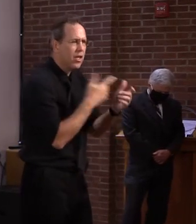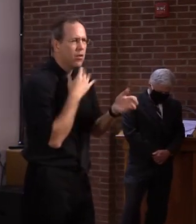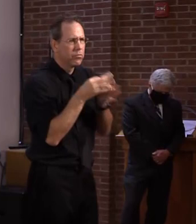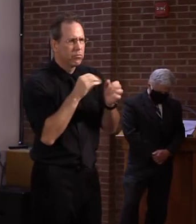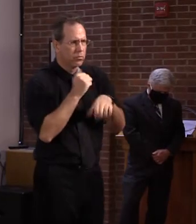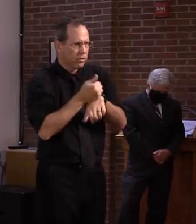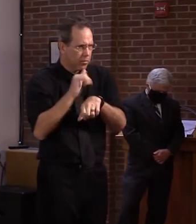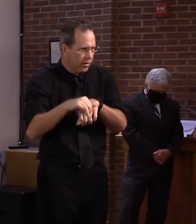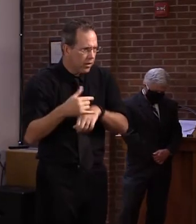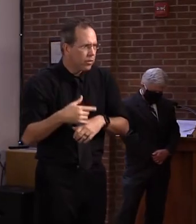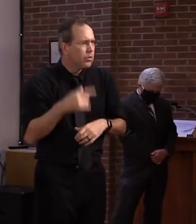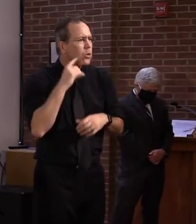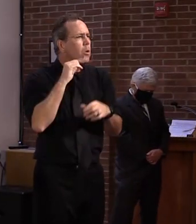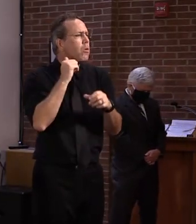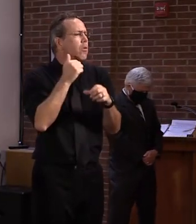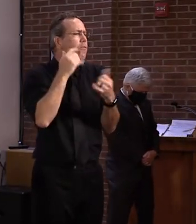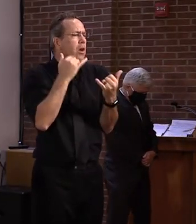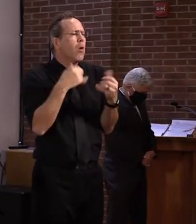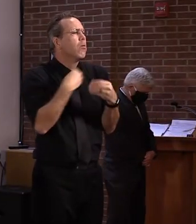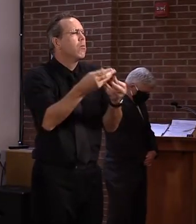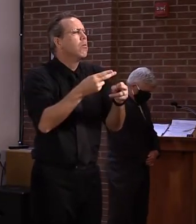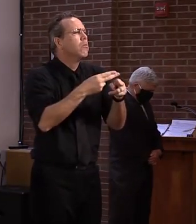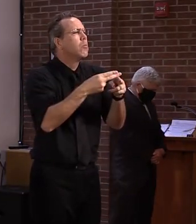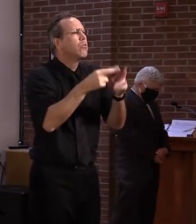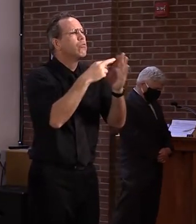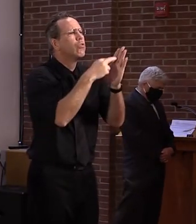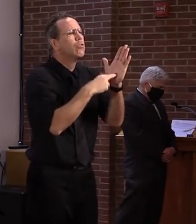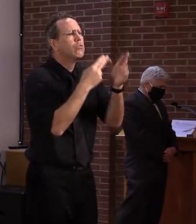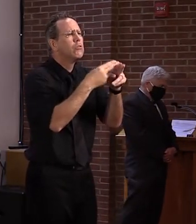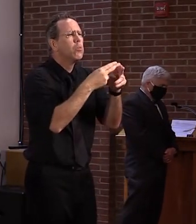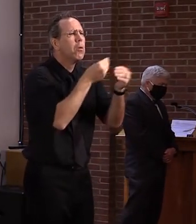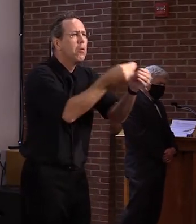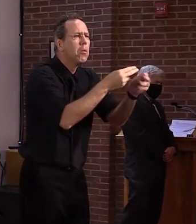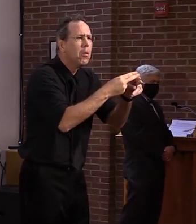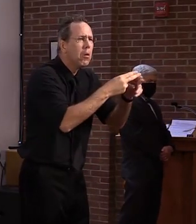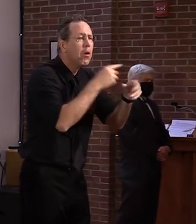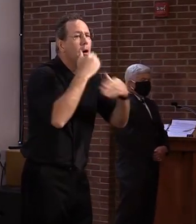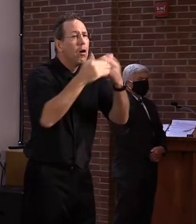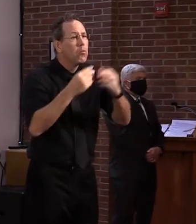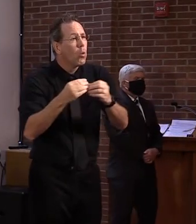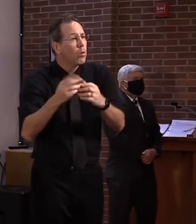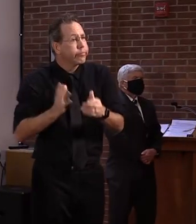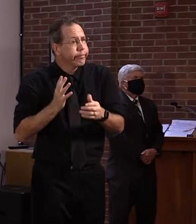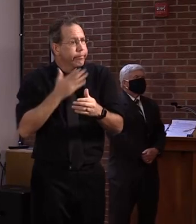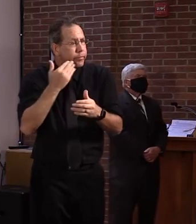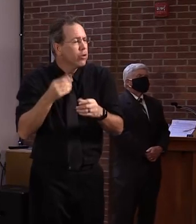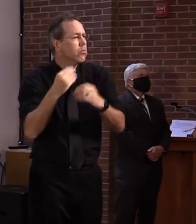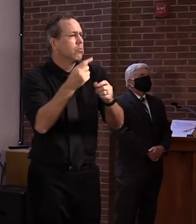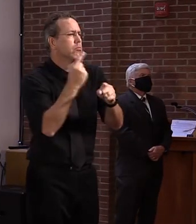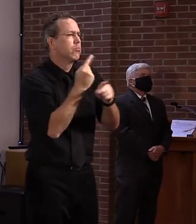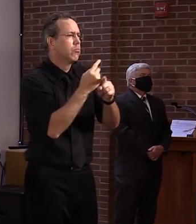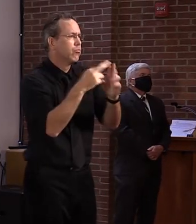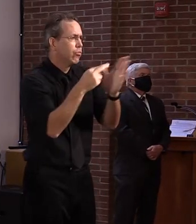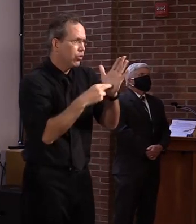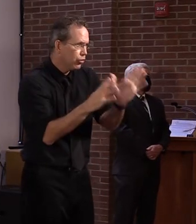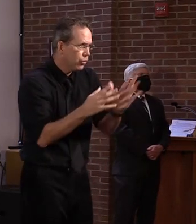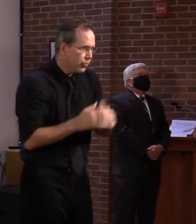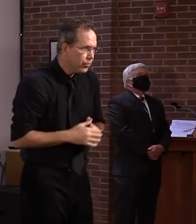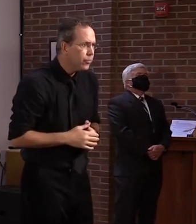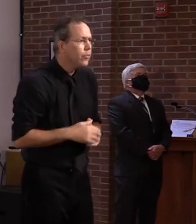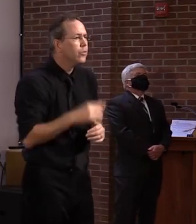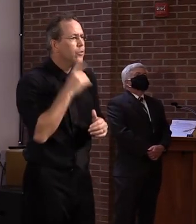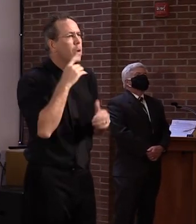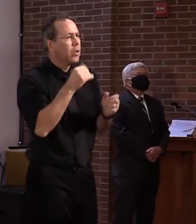temporary registration and plate right at their own computer. We will be announcing the launching